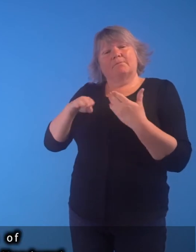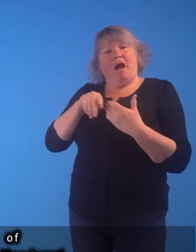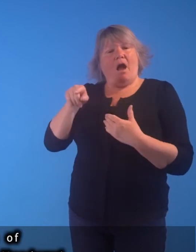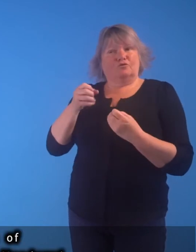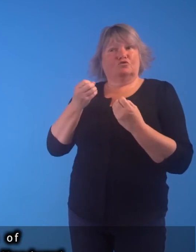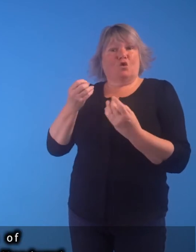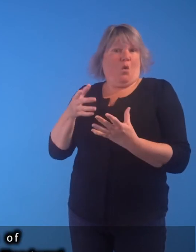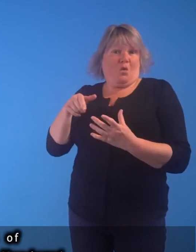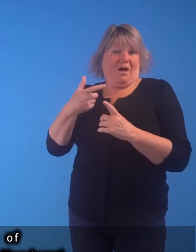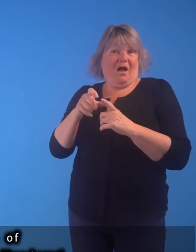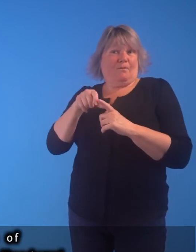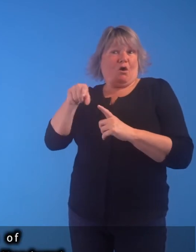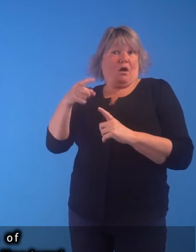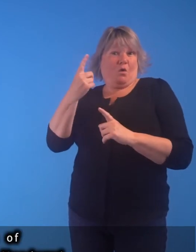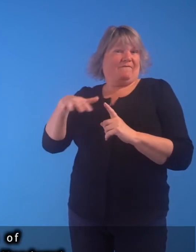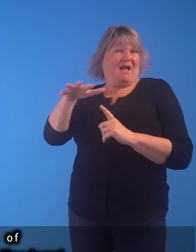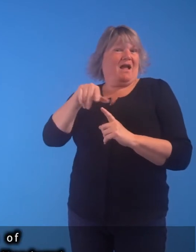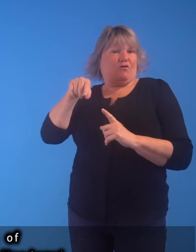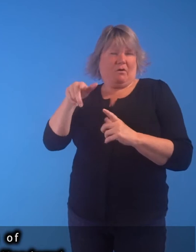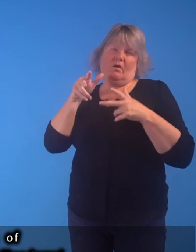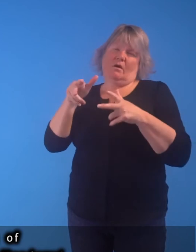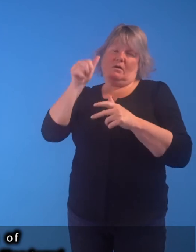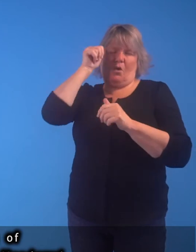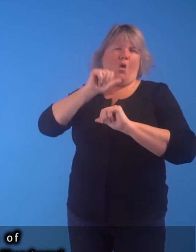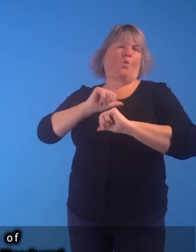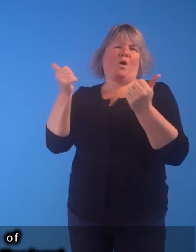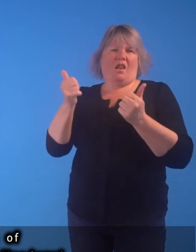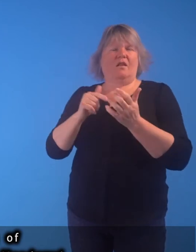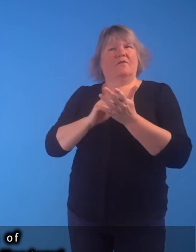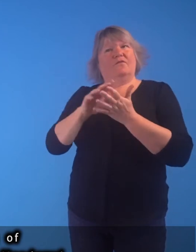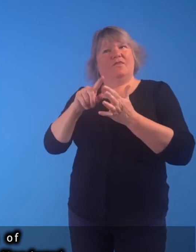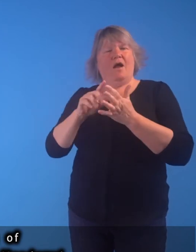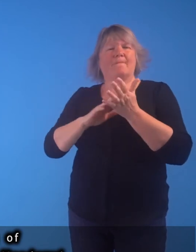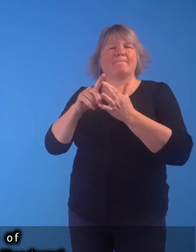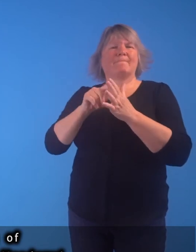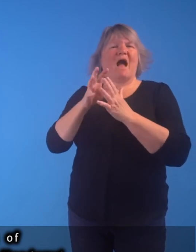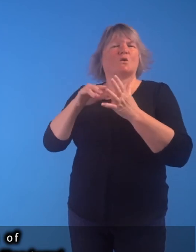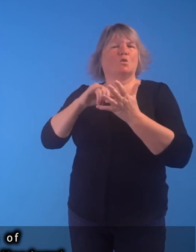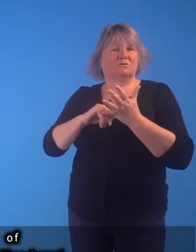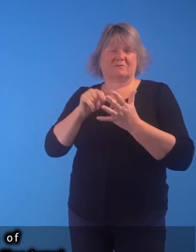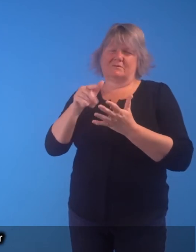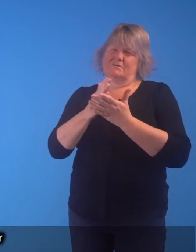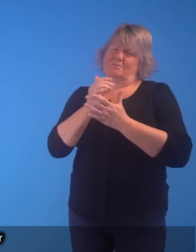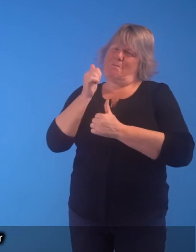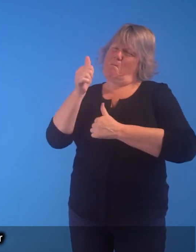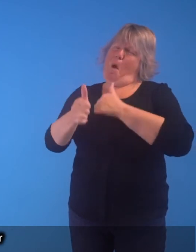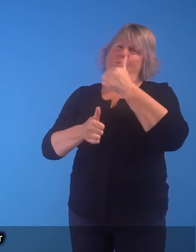The Red Park depicts an area of Edinburgh commonly known as the Meadows. Meadows, a popular